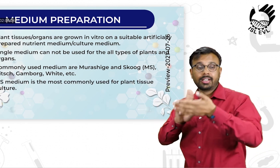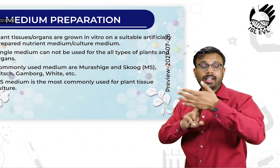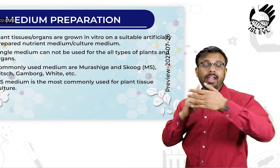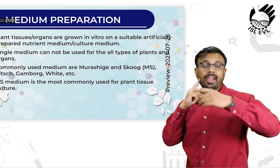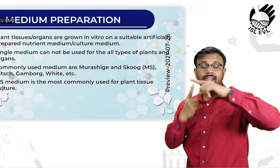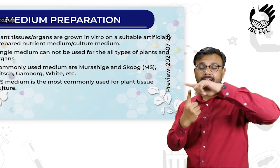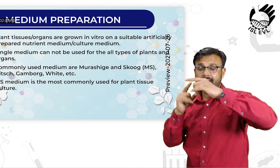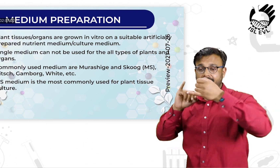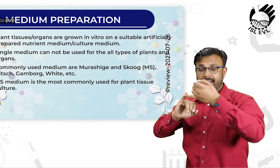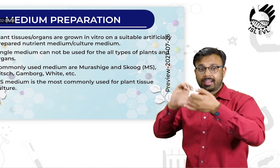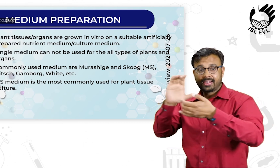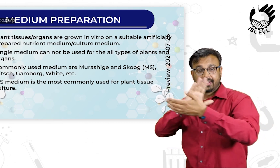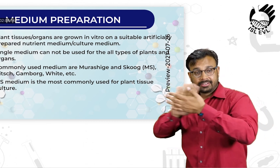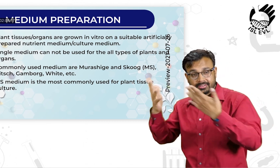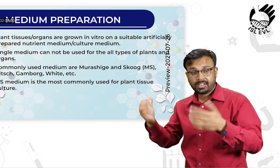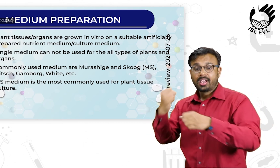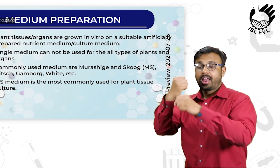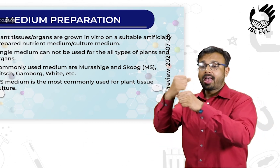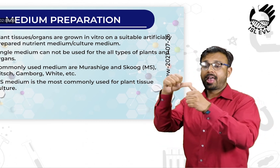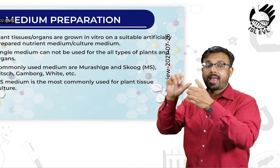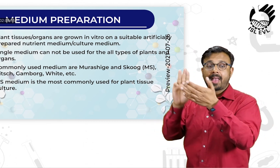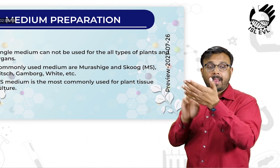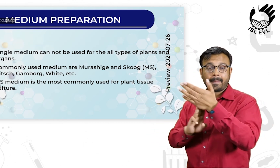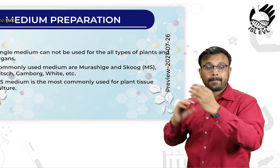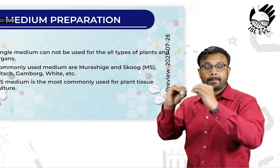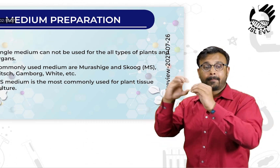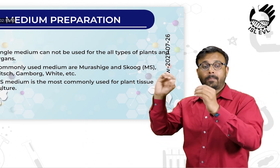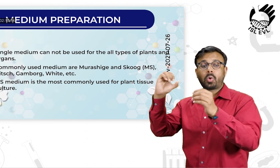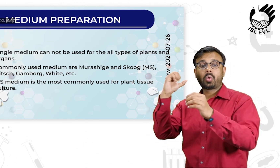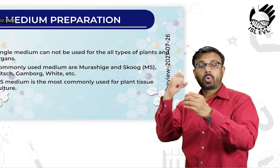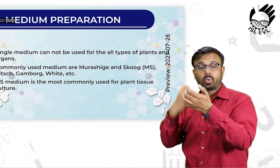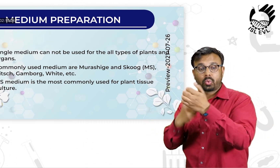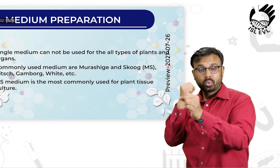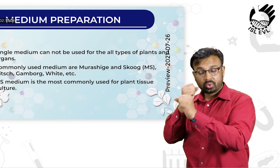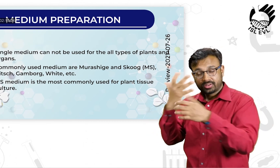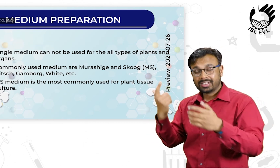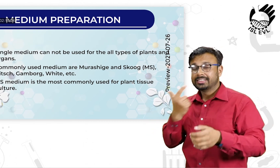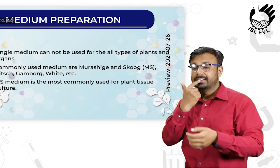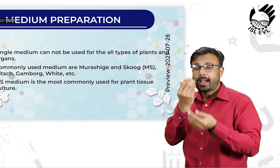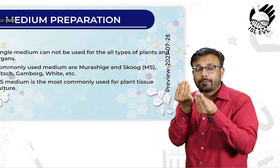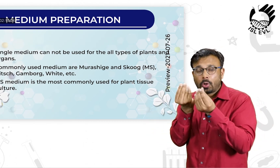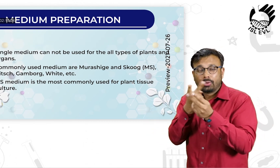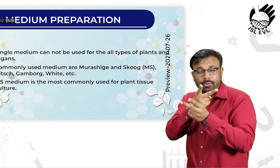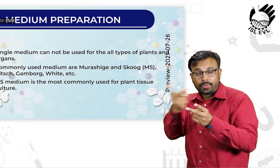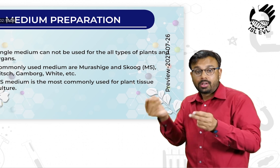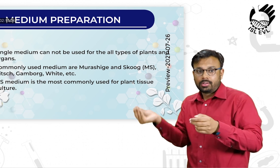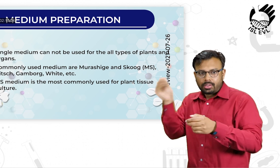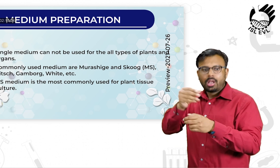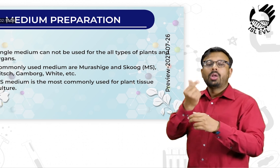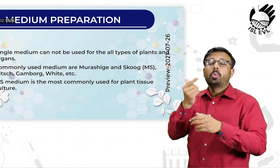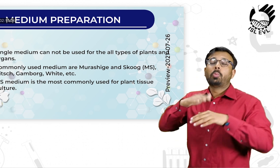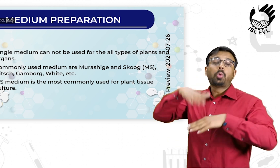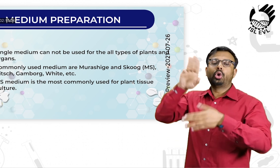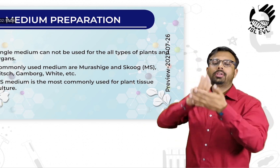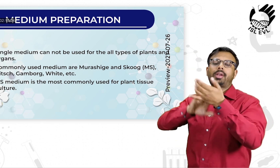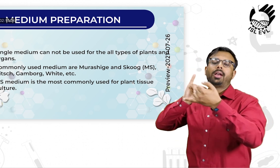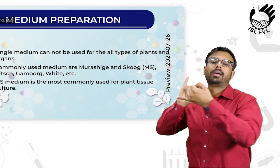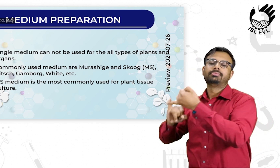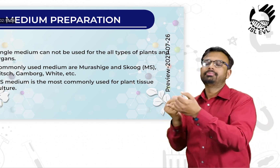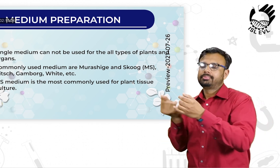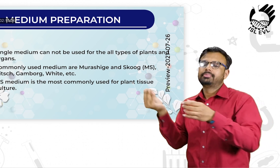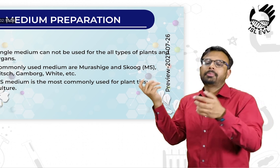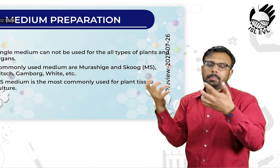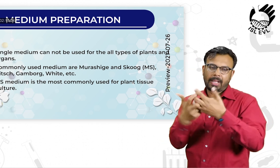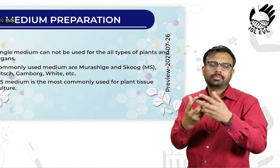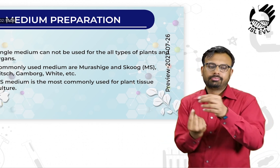Murashigi and Scoob. Niche. Gamberg. White. Etc. MS medium is the most commonly used for plant